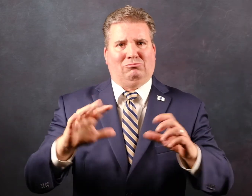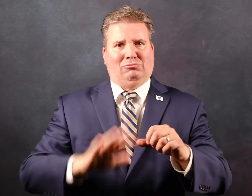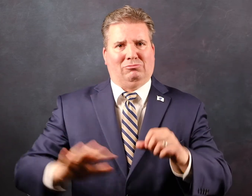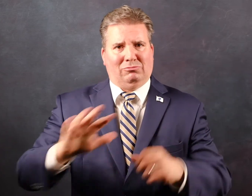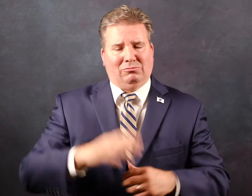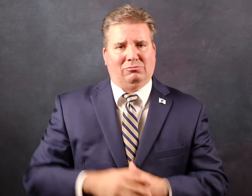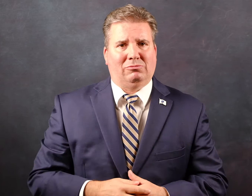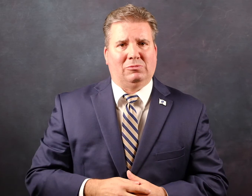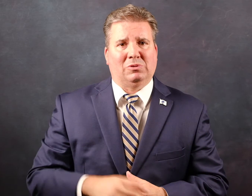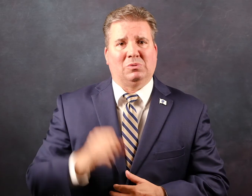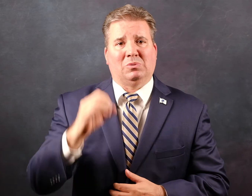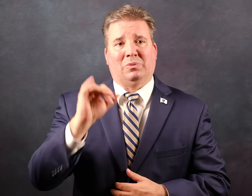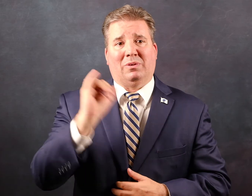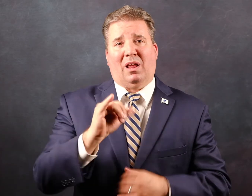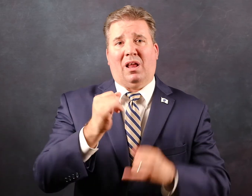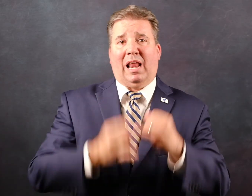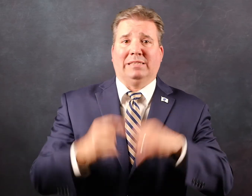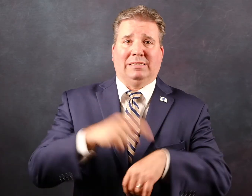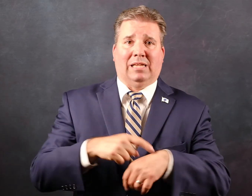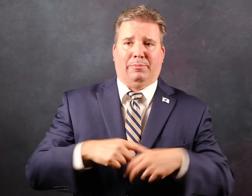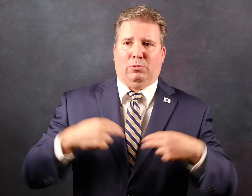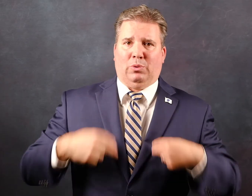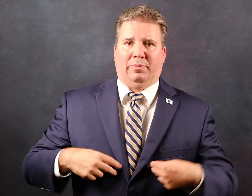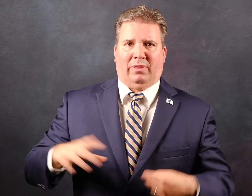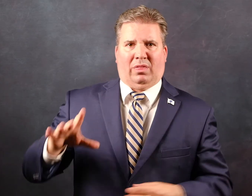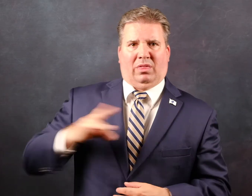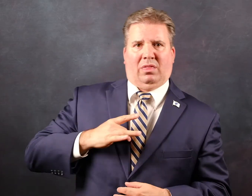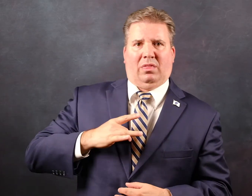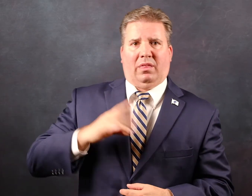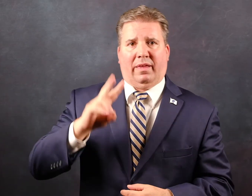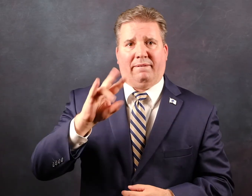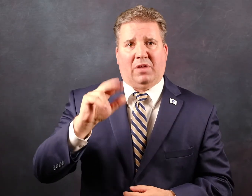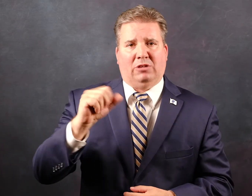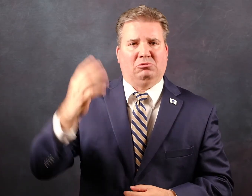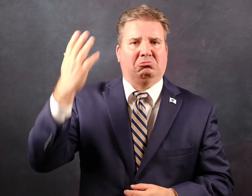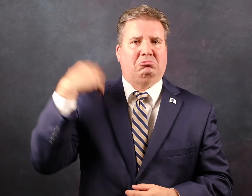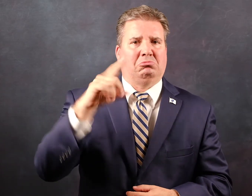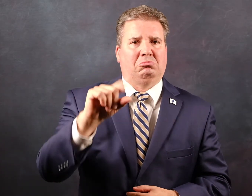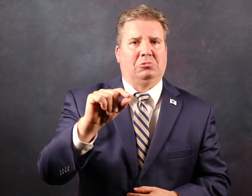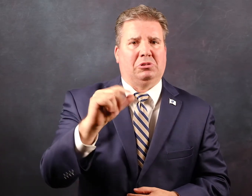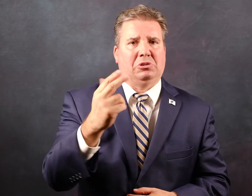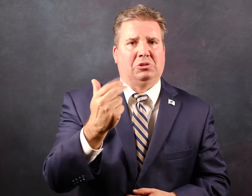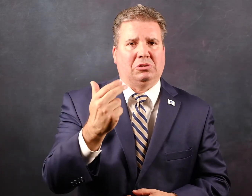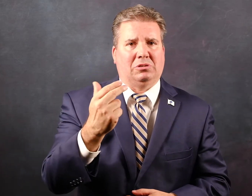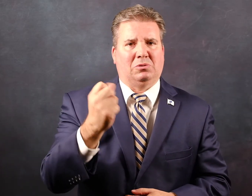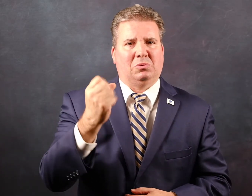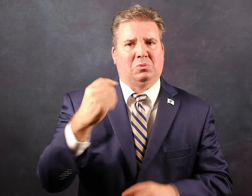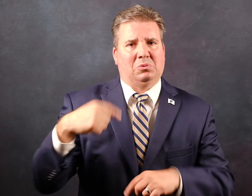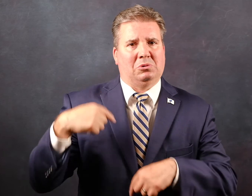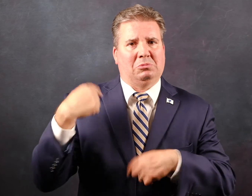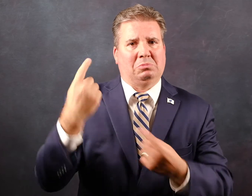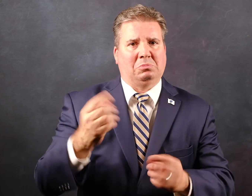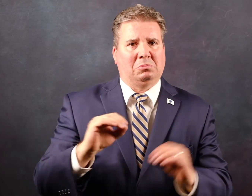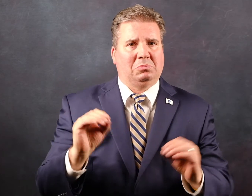the last time a human was infected with the virus was